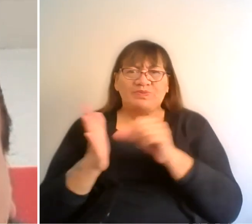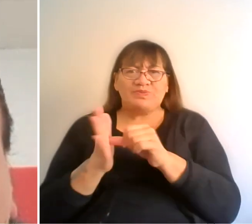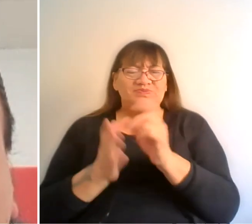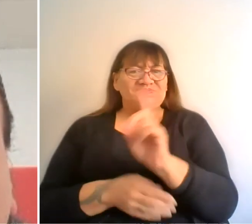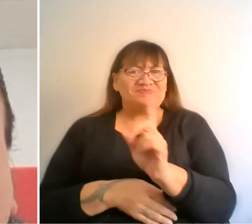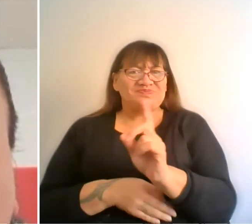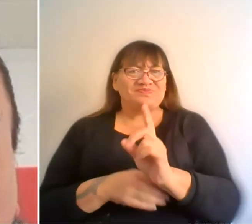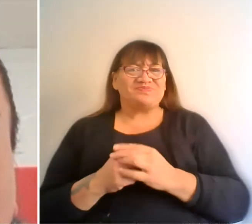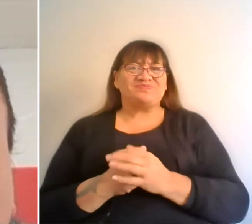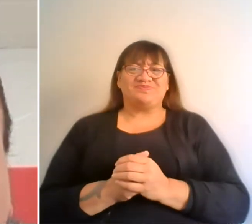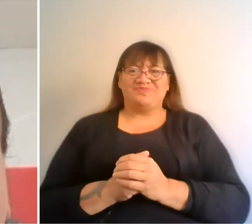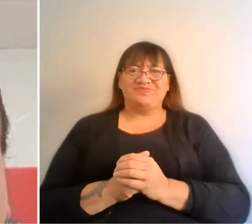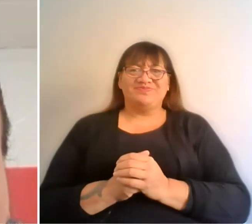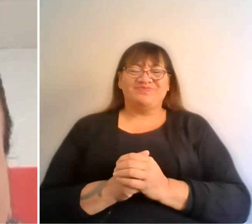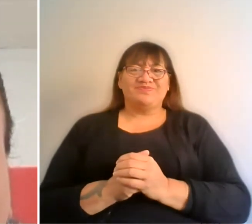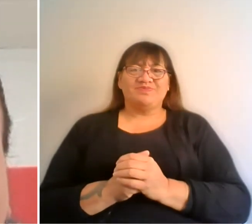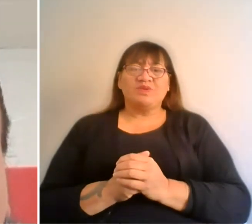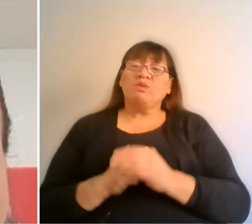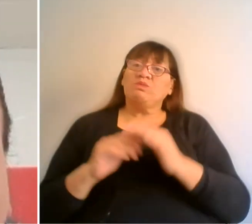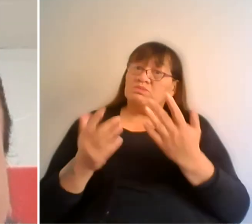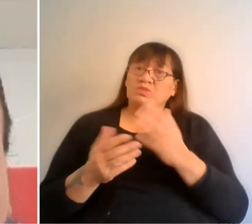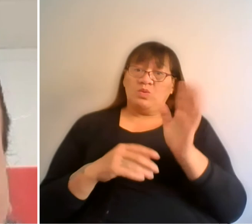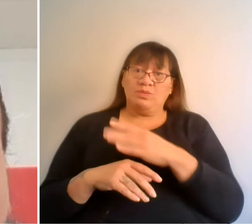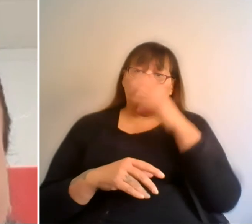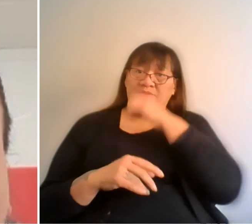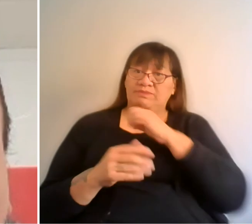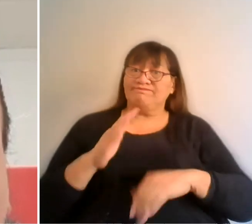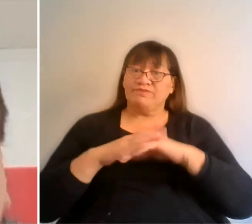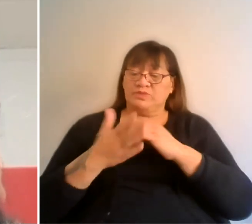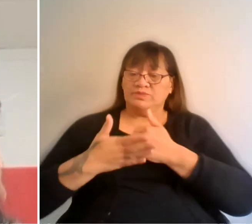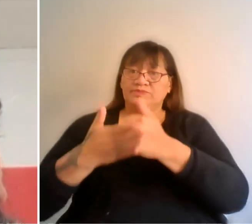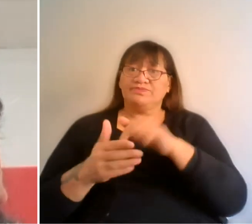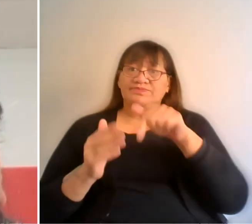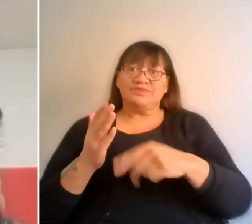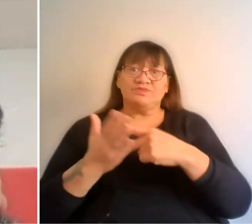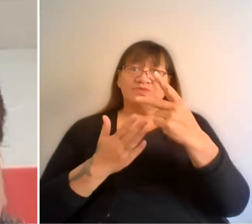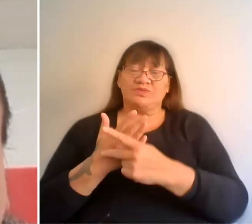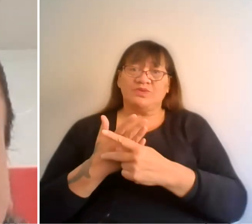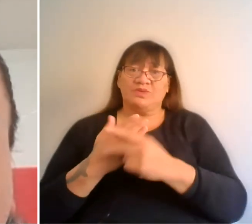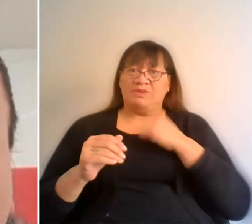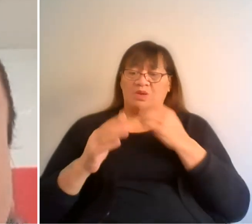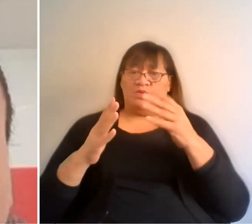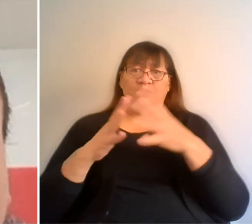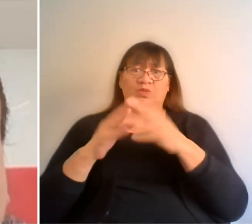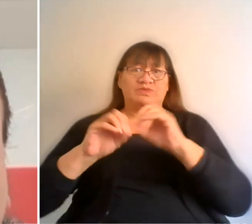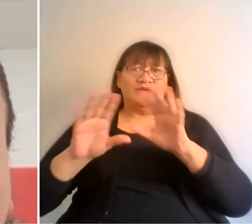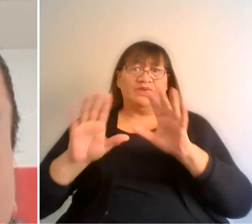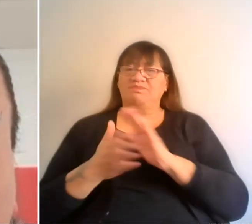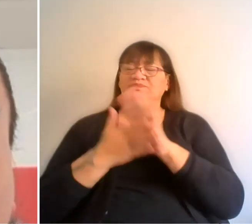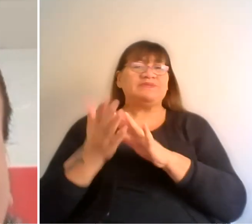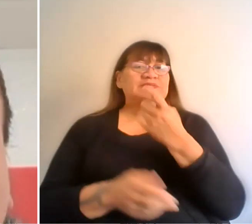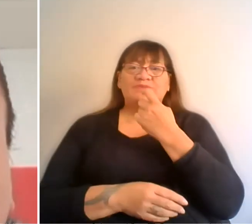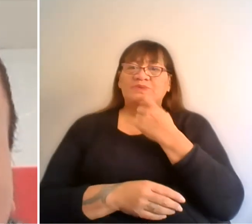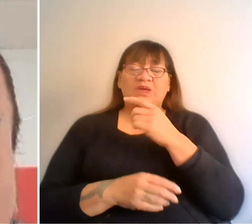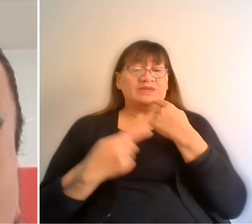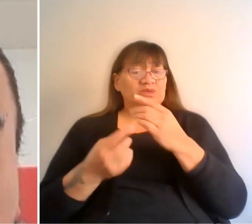Ngā to rātou piripono ki tēnei kaupapa me te moheo pina korera wa tātou mahitahi a ka piha tātou, ne reira ki a kaha tātou ki